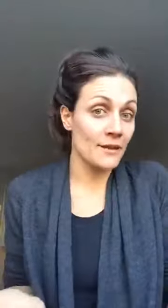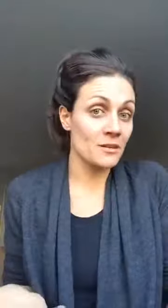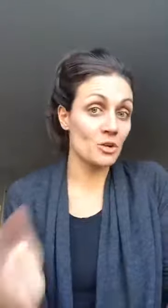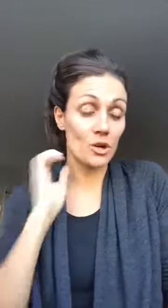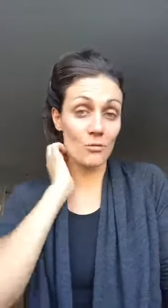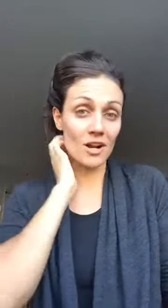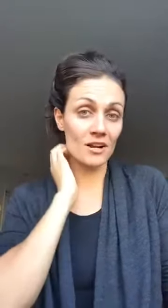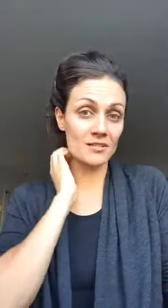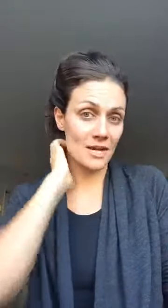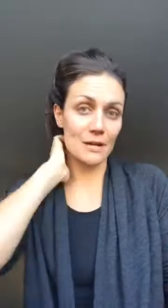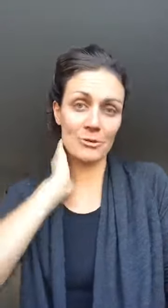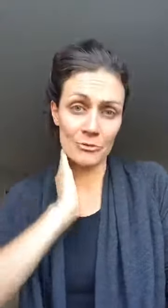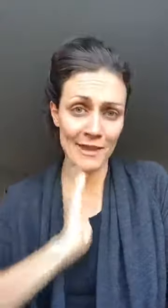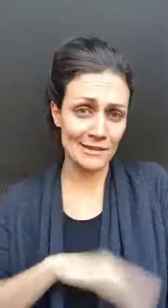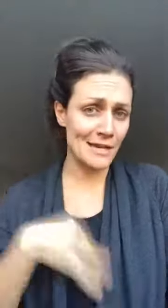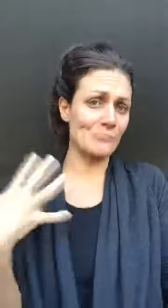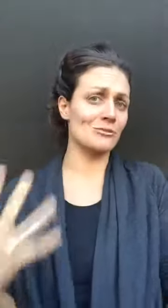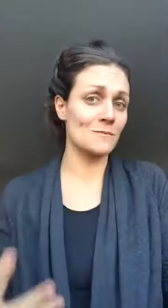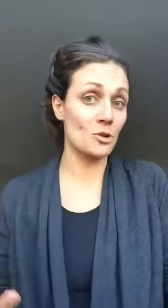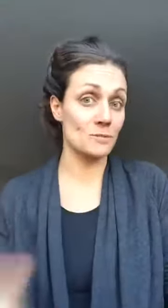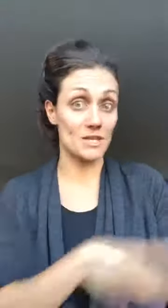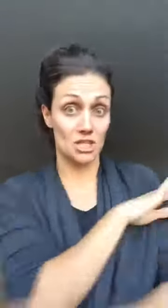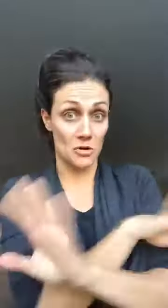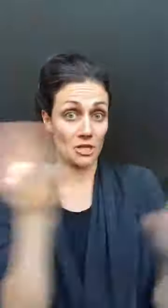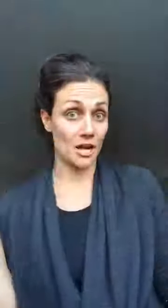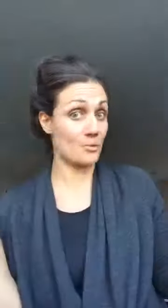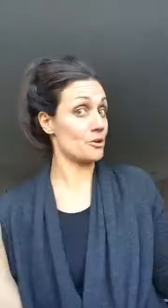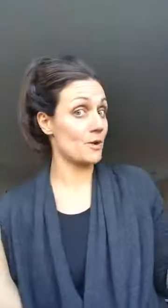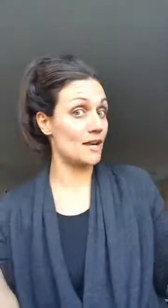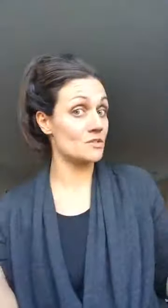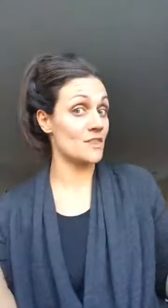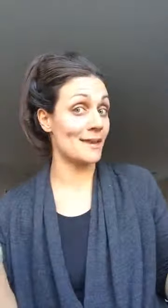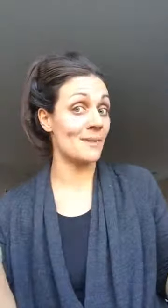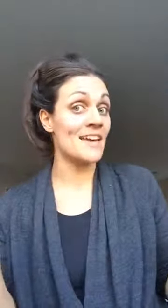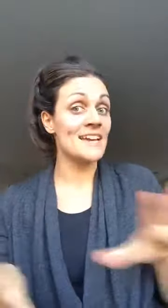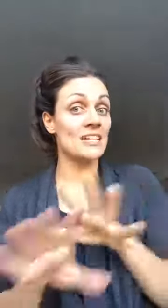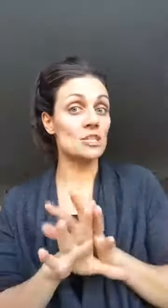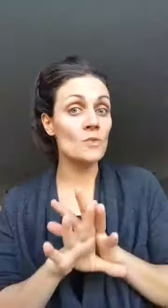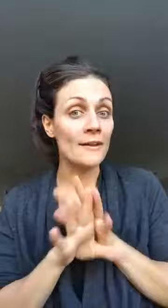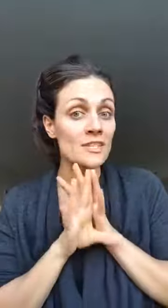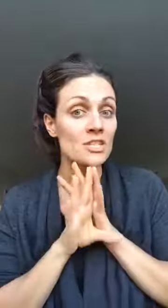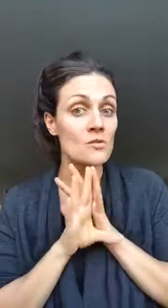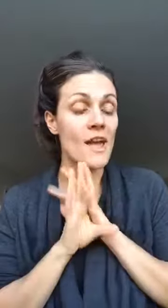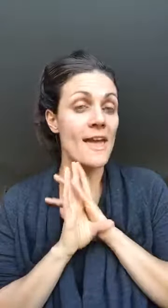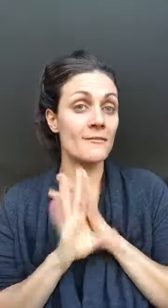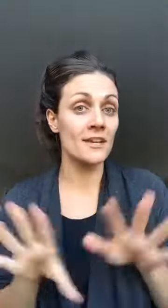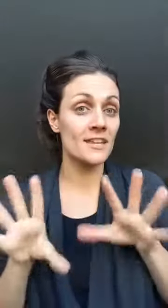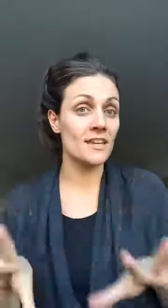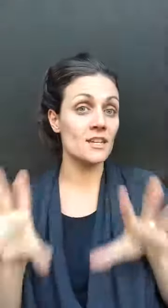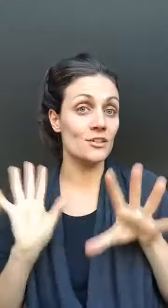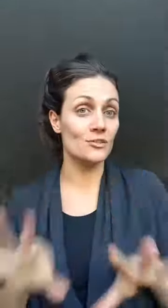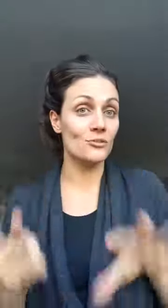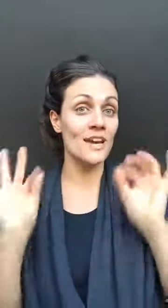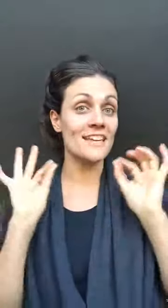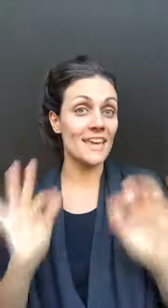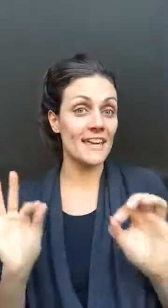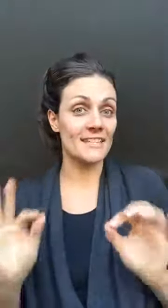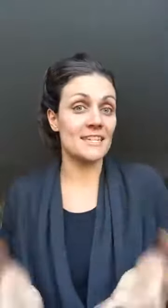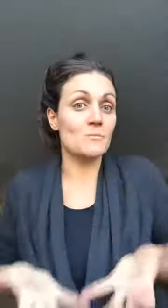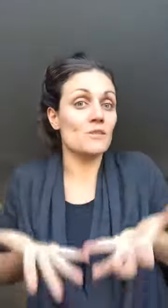them or co-workers talk about the weather talk about the sports but don't talk about your product with them because you have to do everything you can to keep your